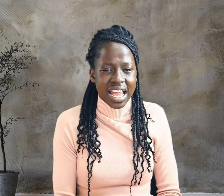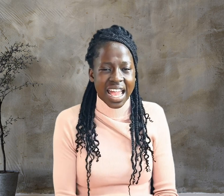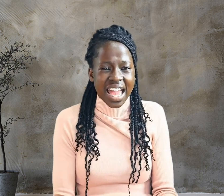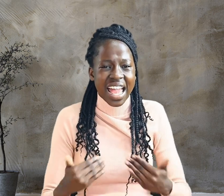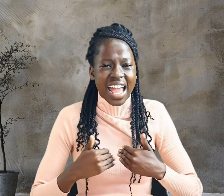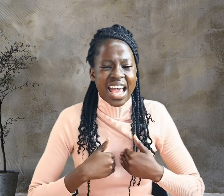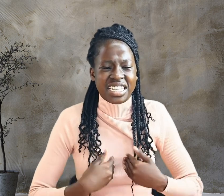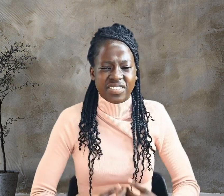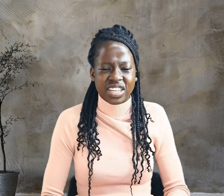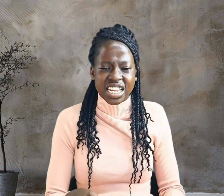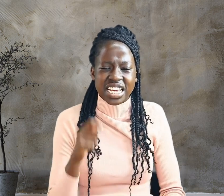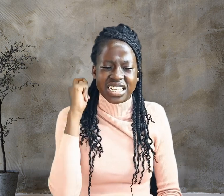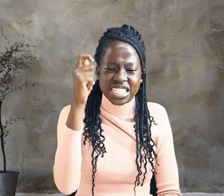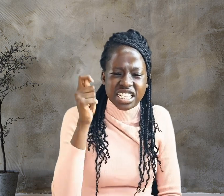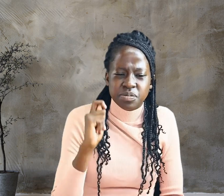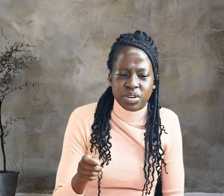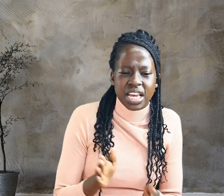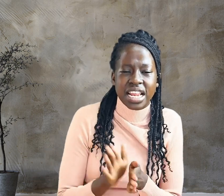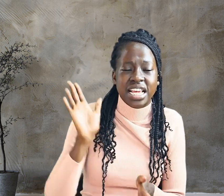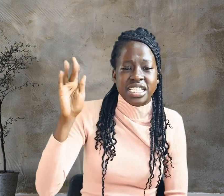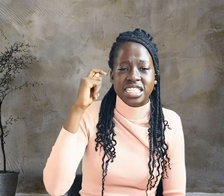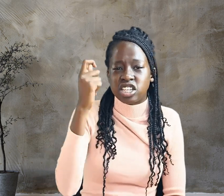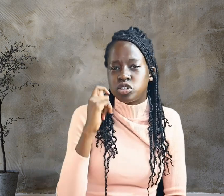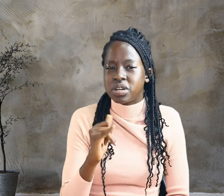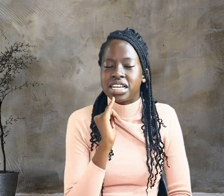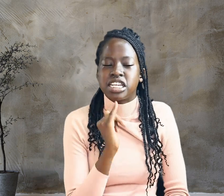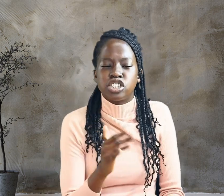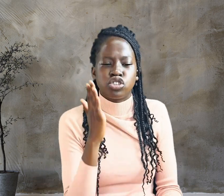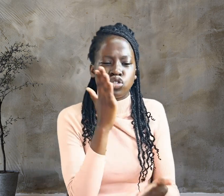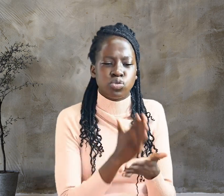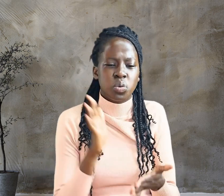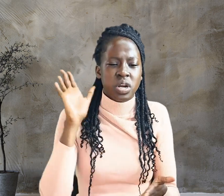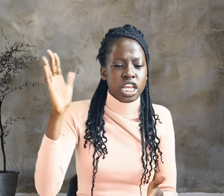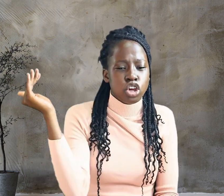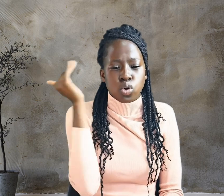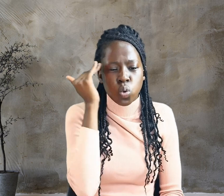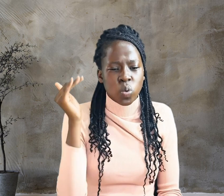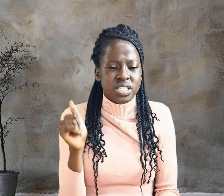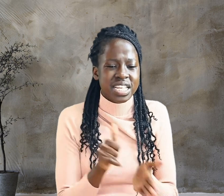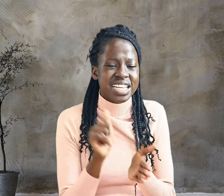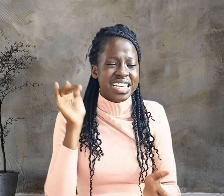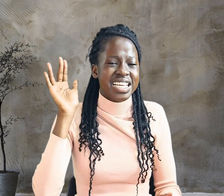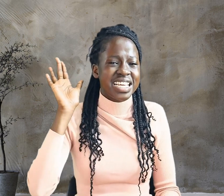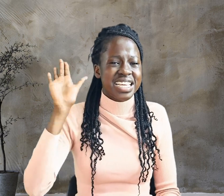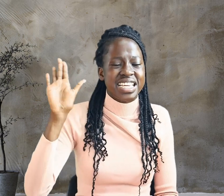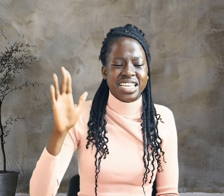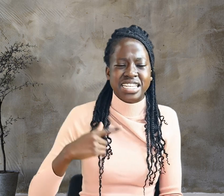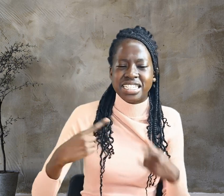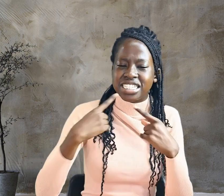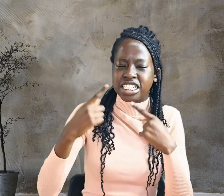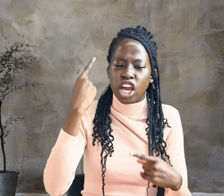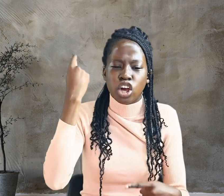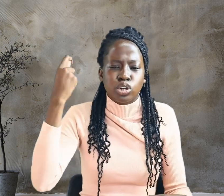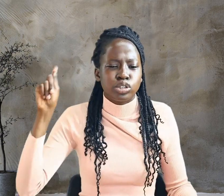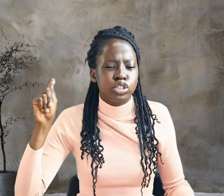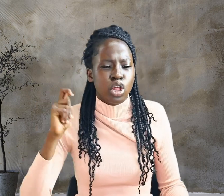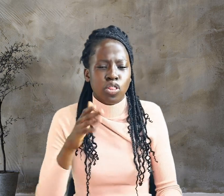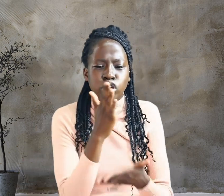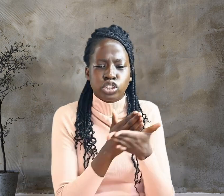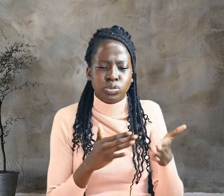and his testimony is true. He knows that he tells the truth, and he testifies so